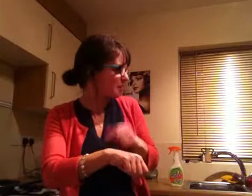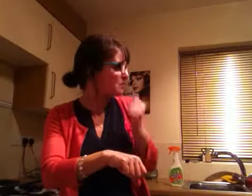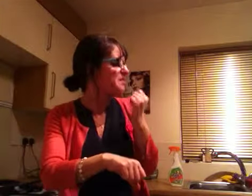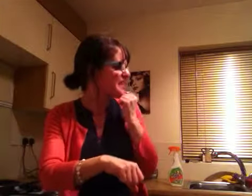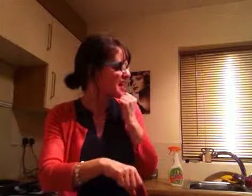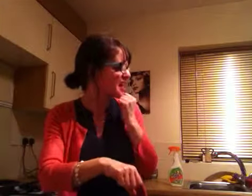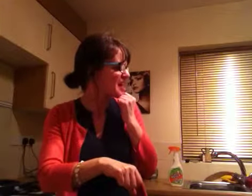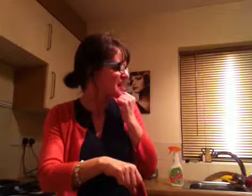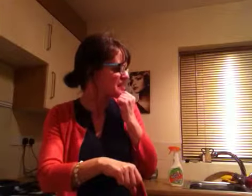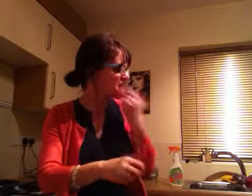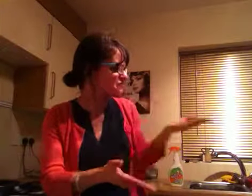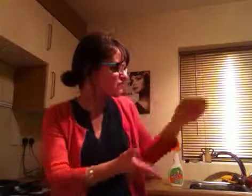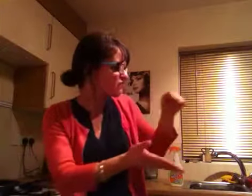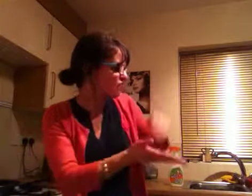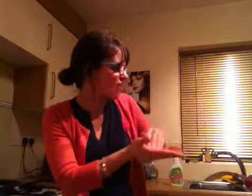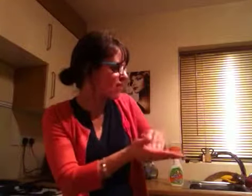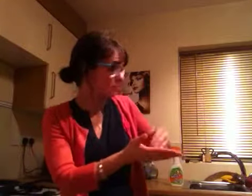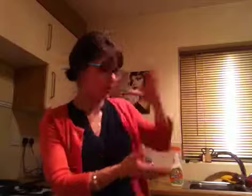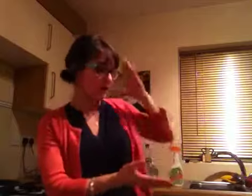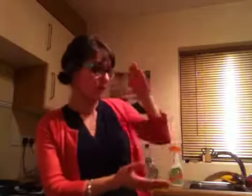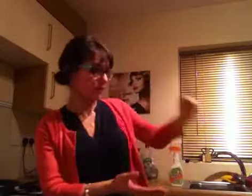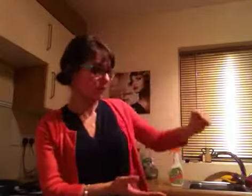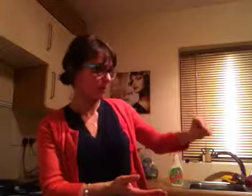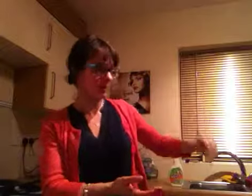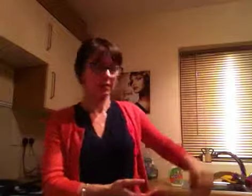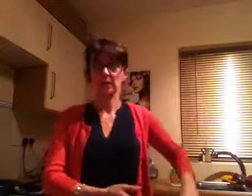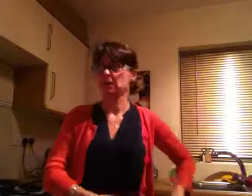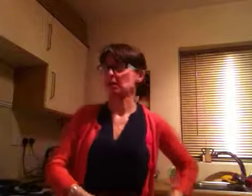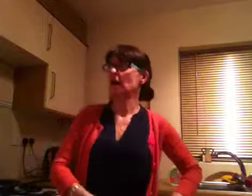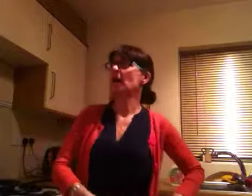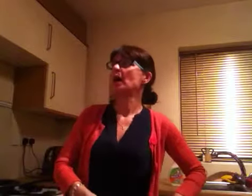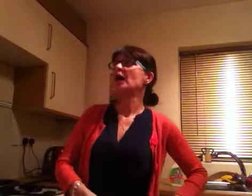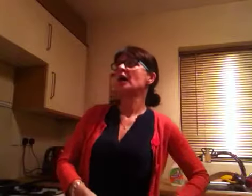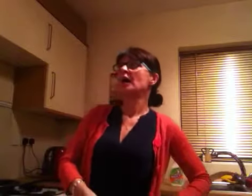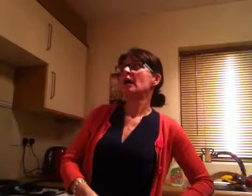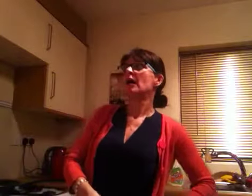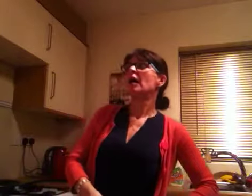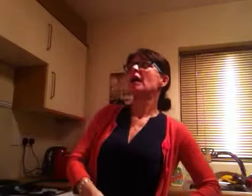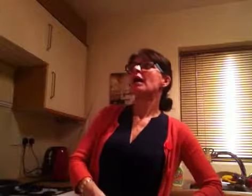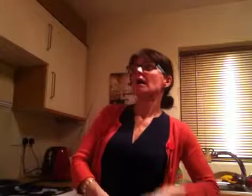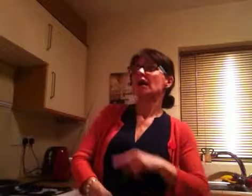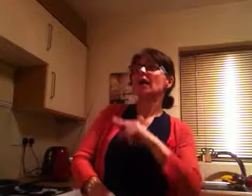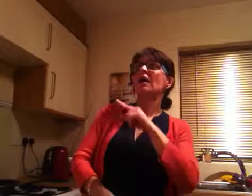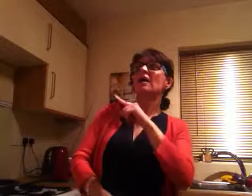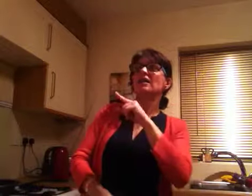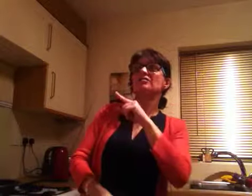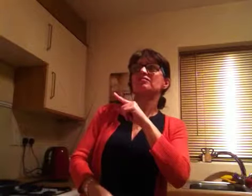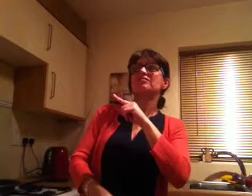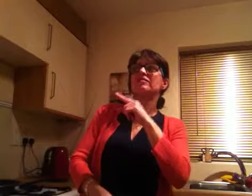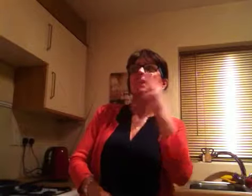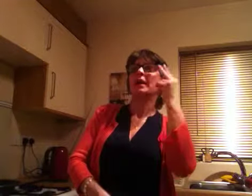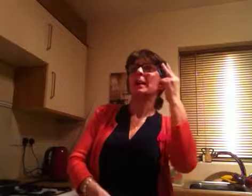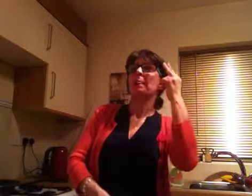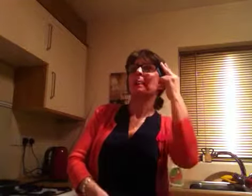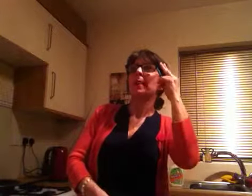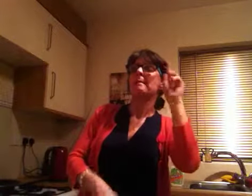Gradually, it dawned on me that Mrs K, as I shall call her, was not a cleaner,